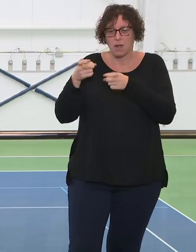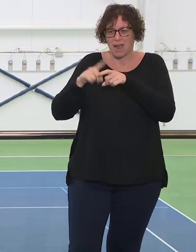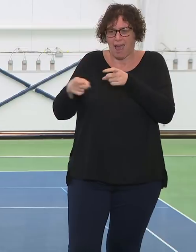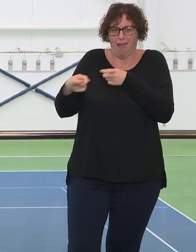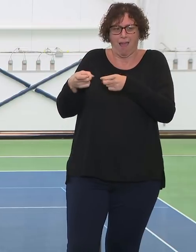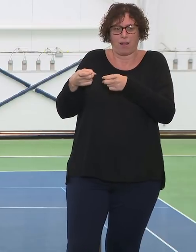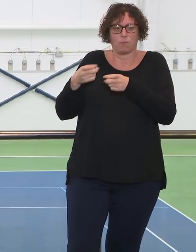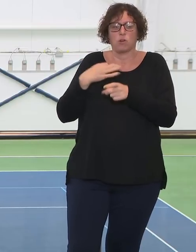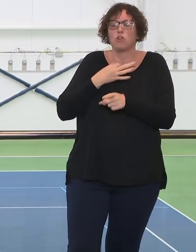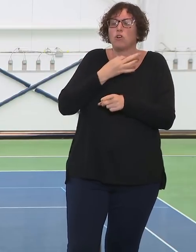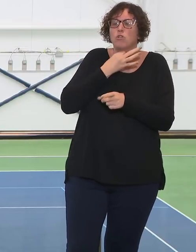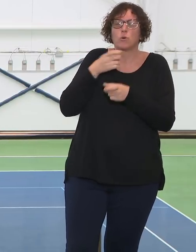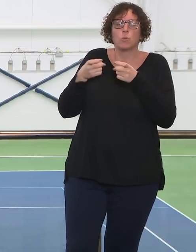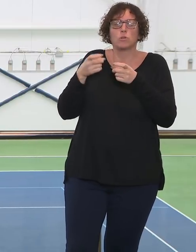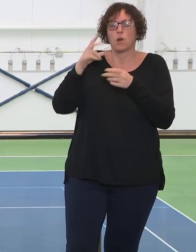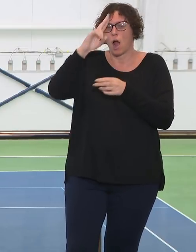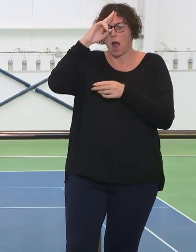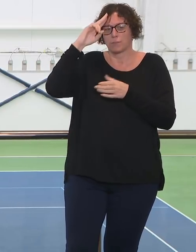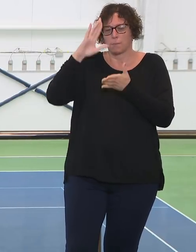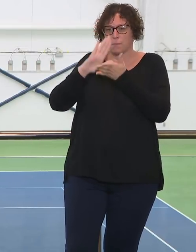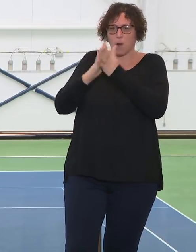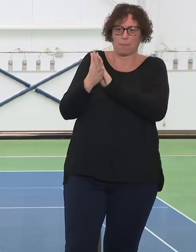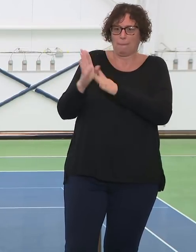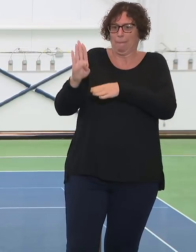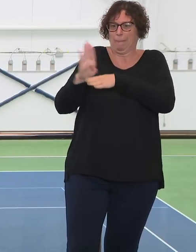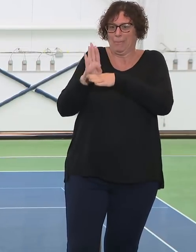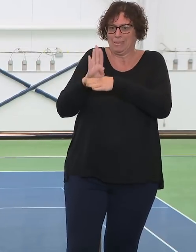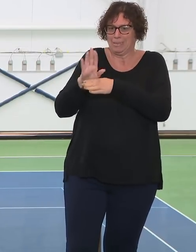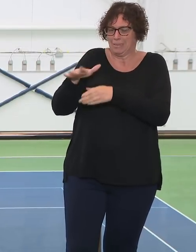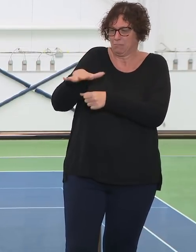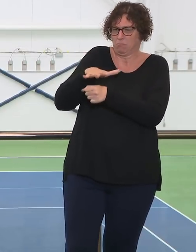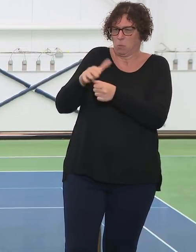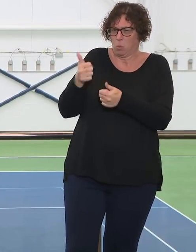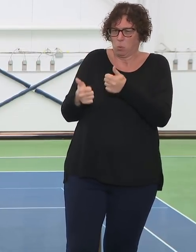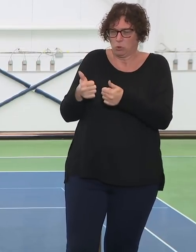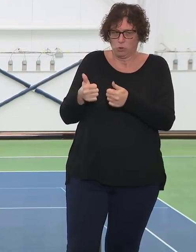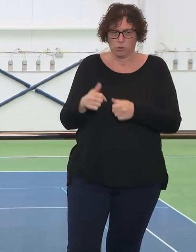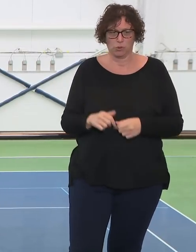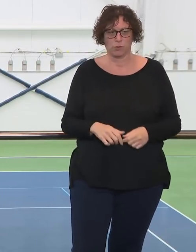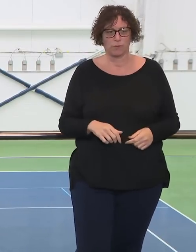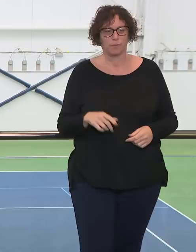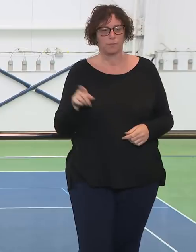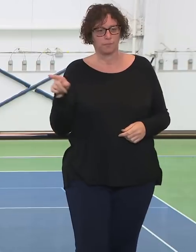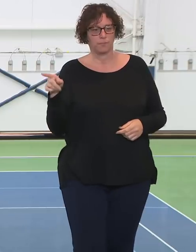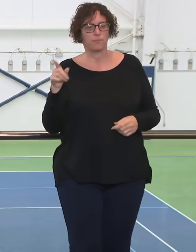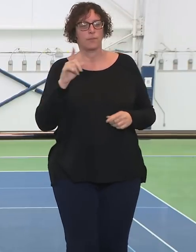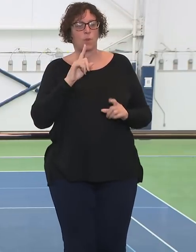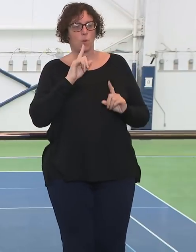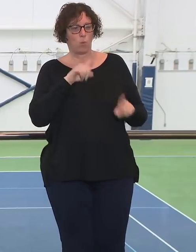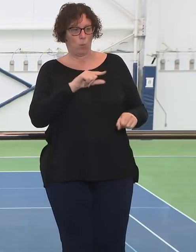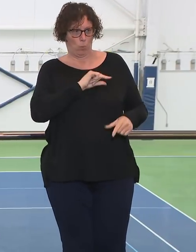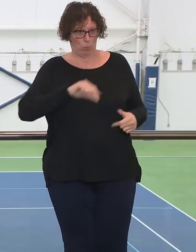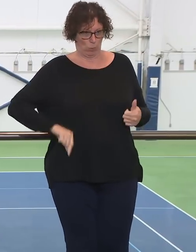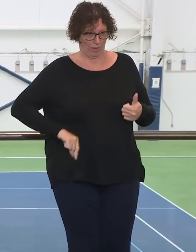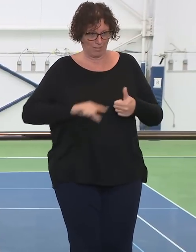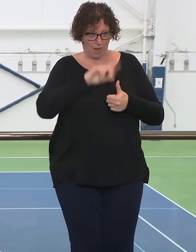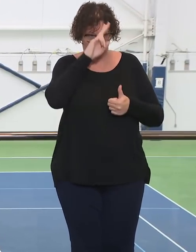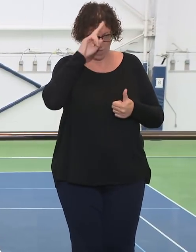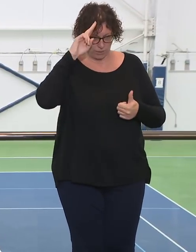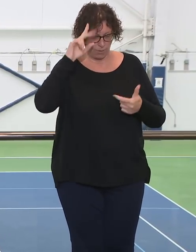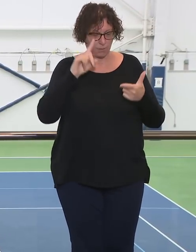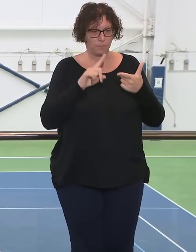HHC? Yes. So Queens Hospital is surging as well. They're about